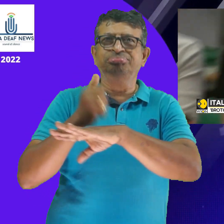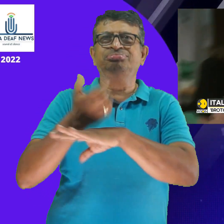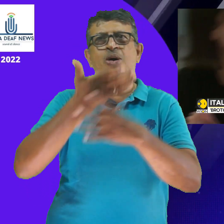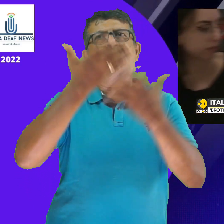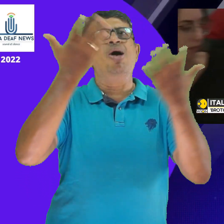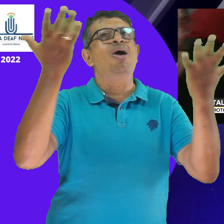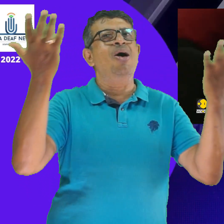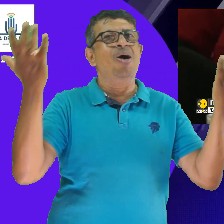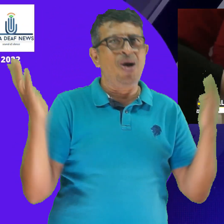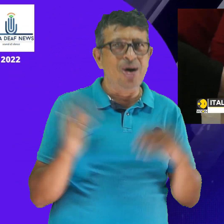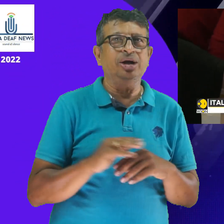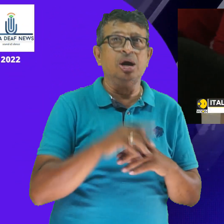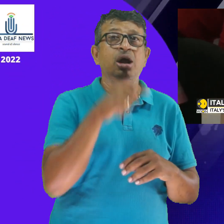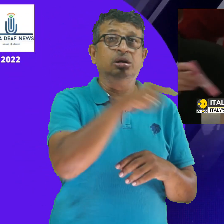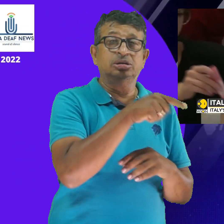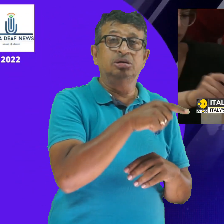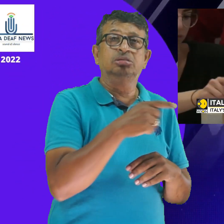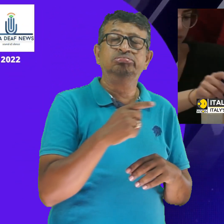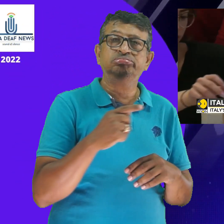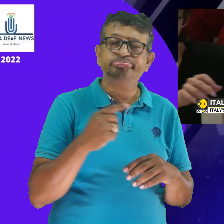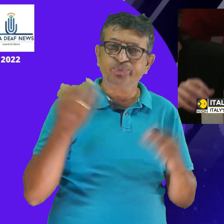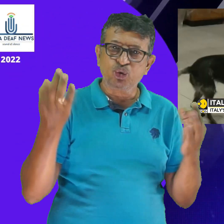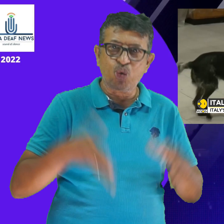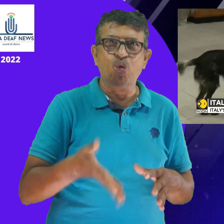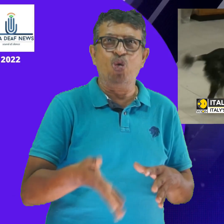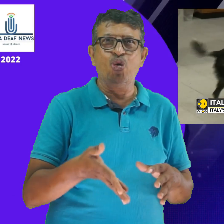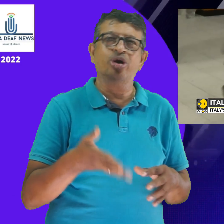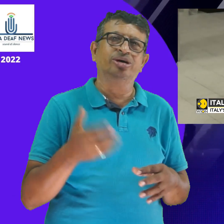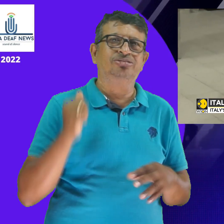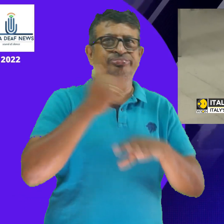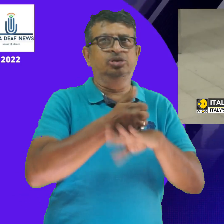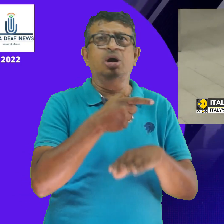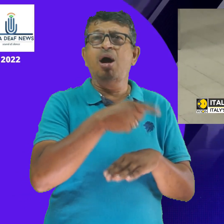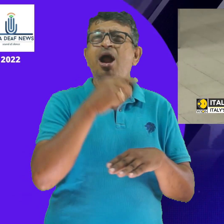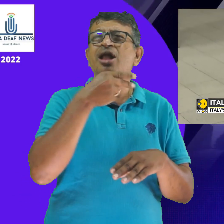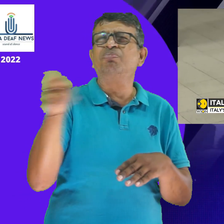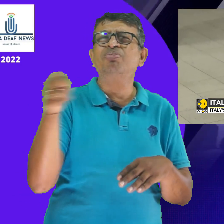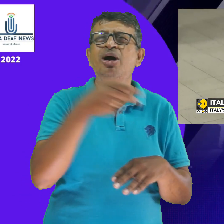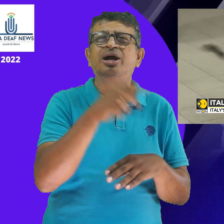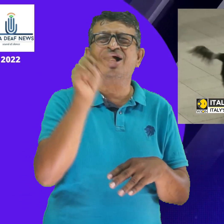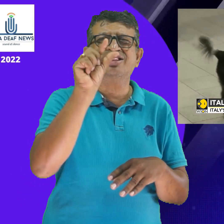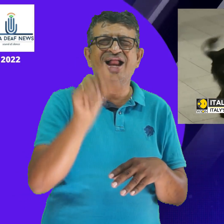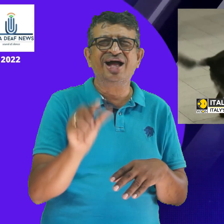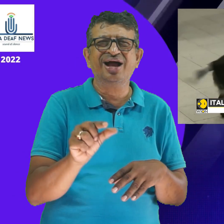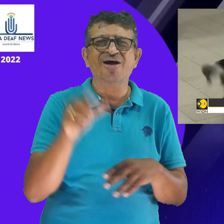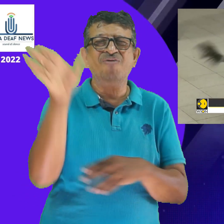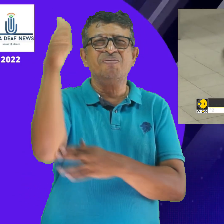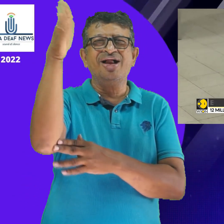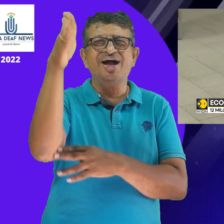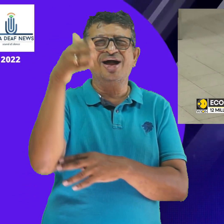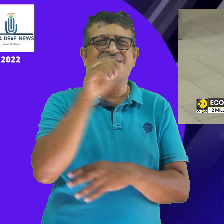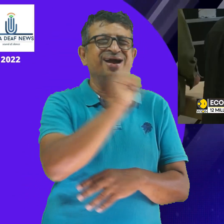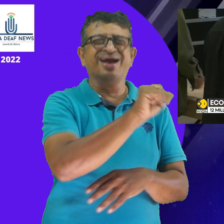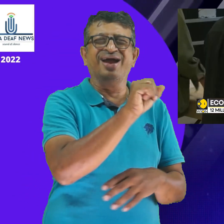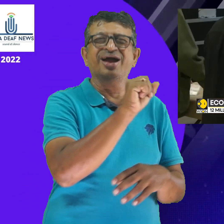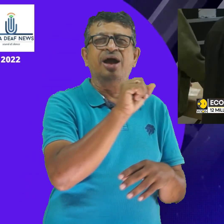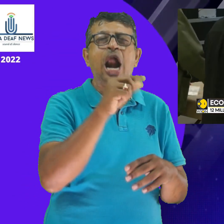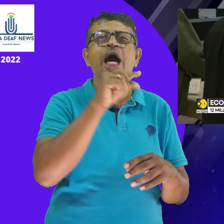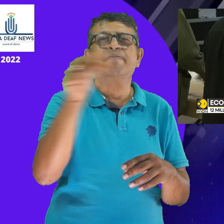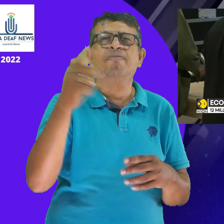cuts, her alliance wants to renegotiate Italy's massive EU COVID recovery plan and also have Italy's president elected by popular vote